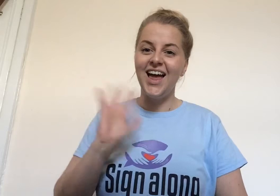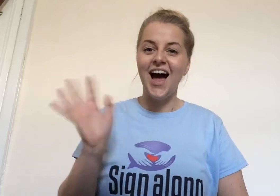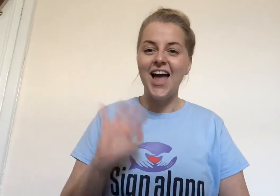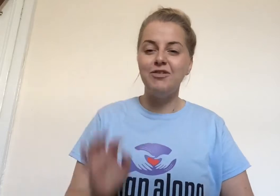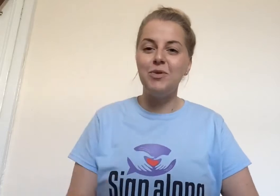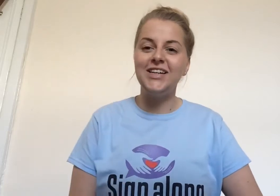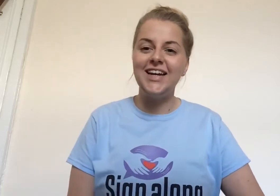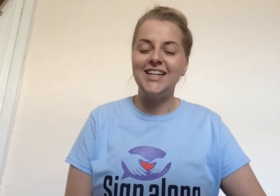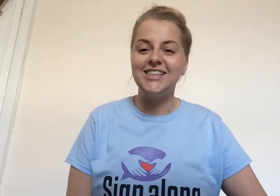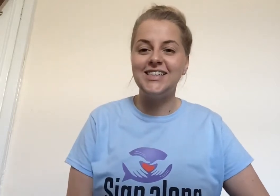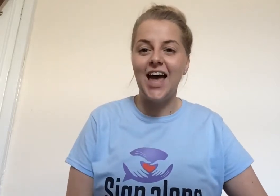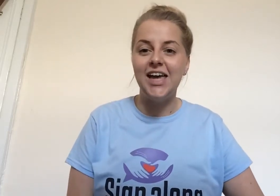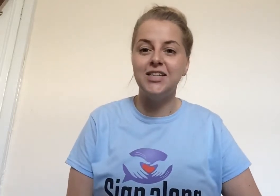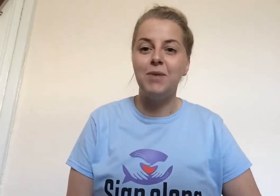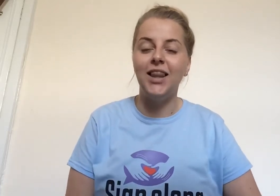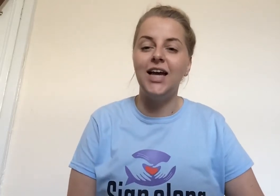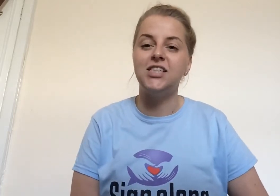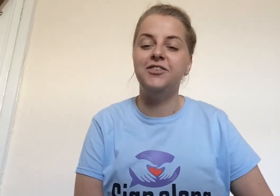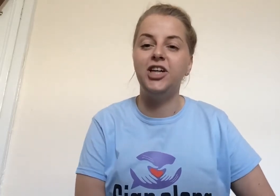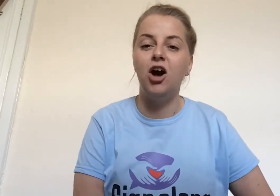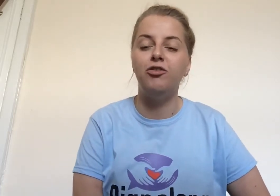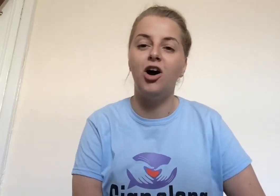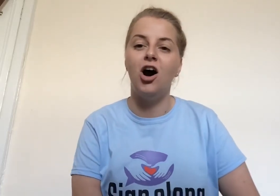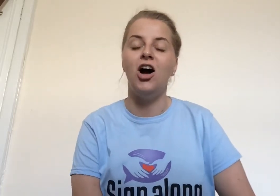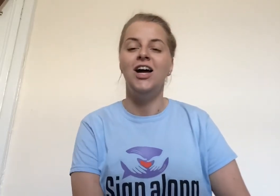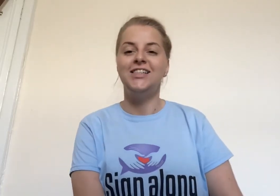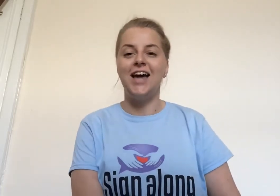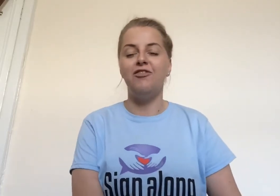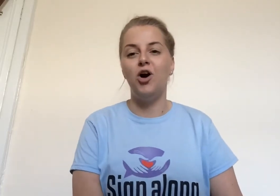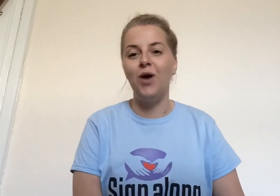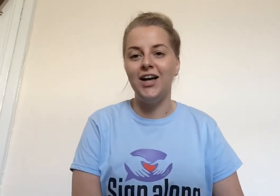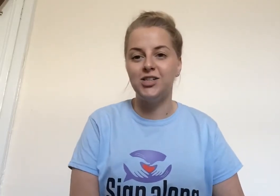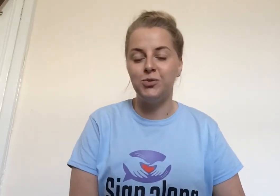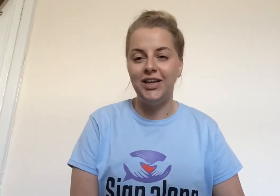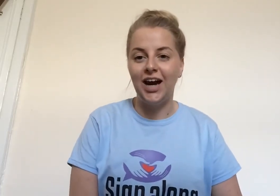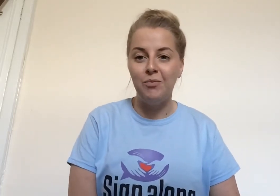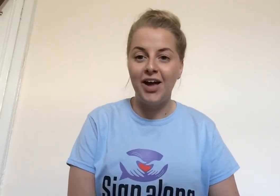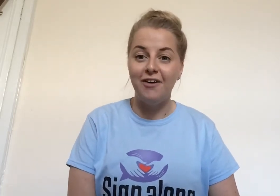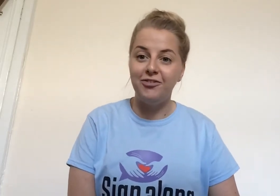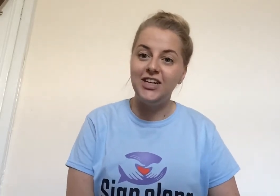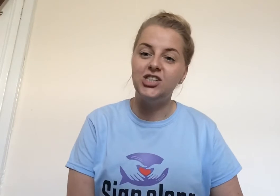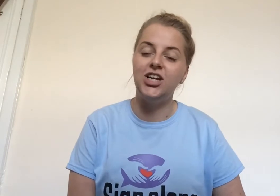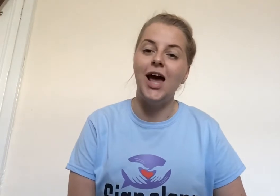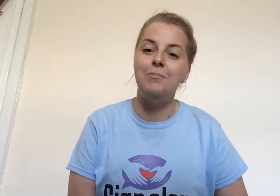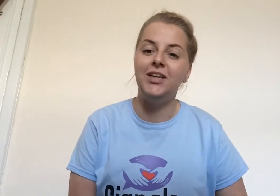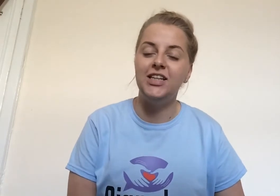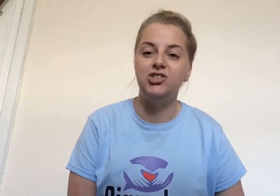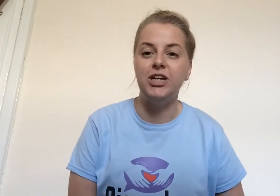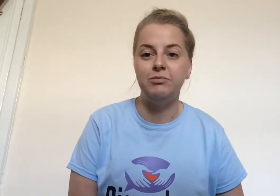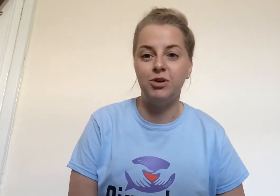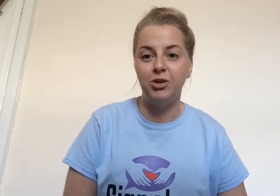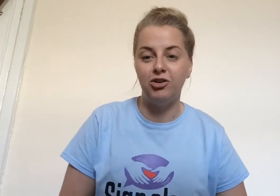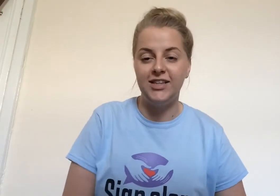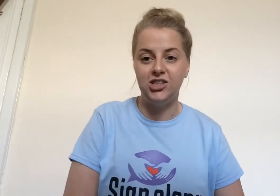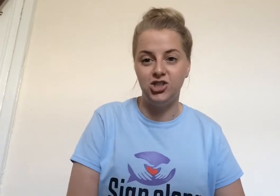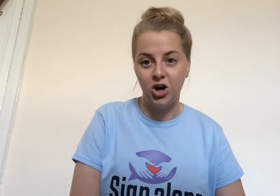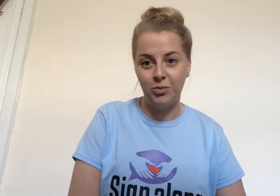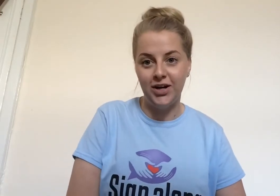Hi everybody, today is my last video for Deaf Awareness Week and we are finishing A Million Dreams from The Greatest Showman.